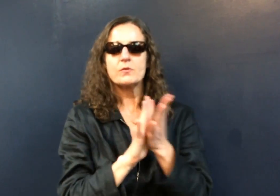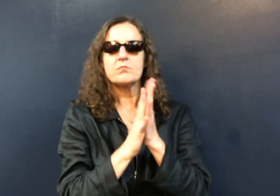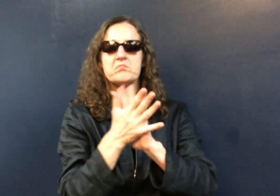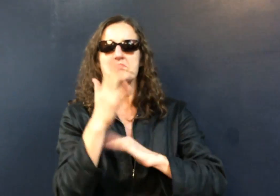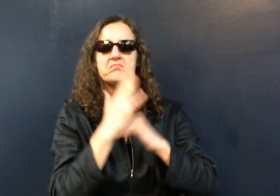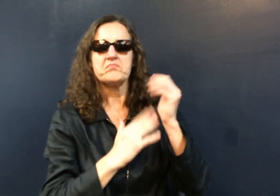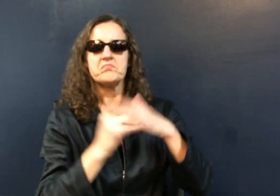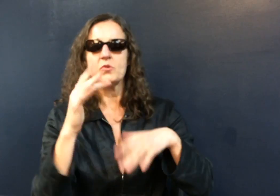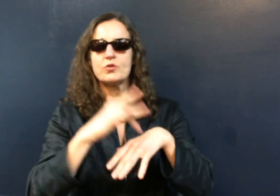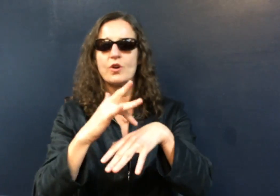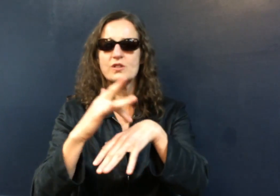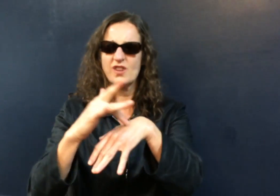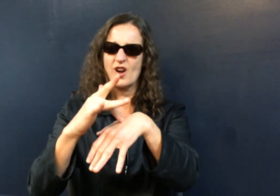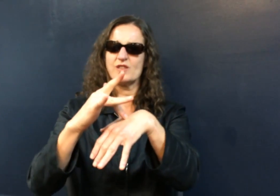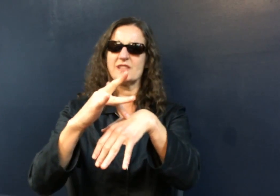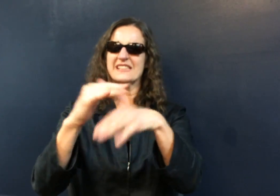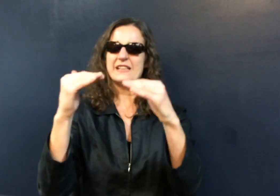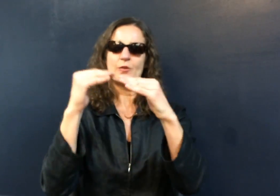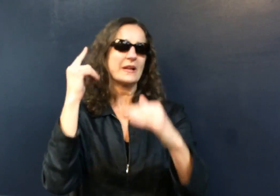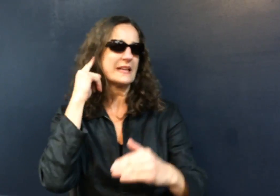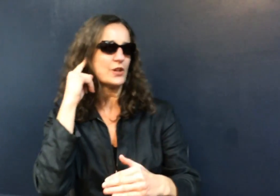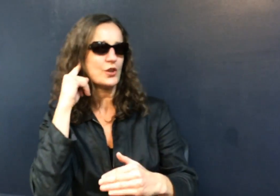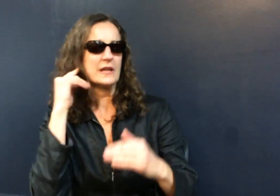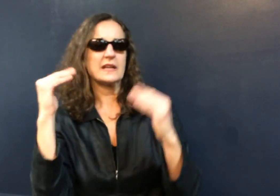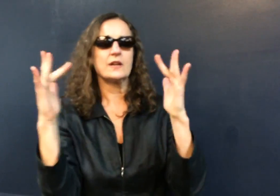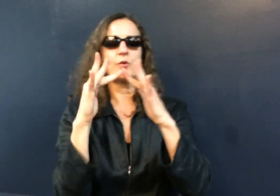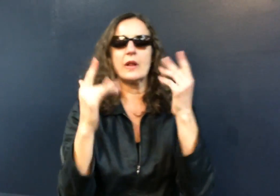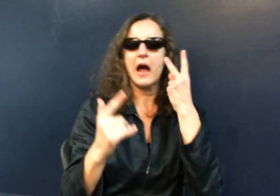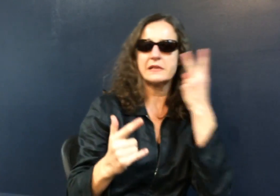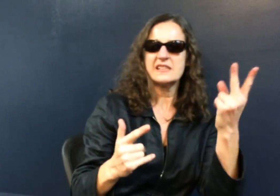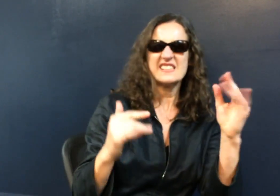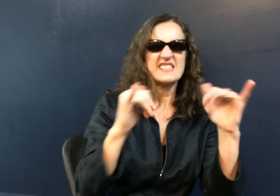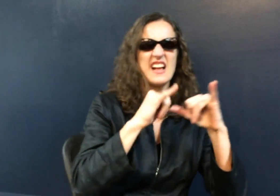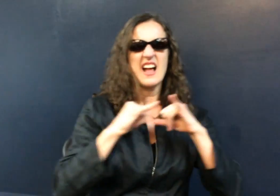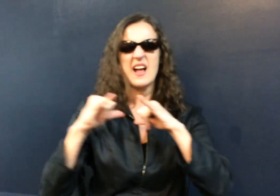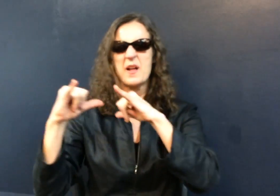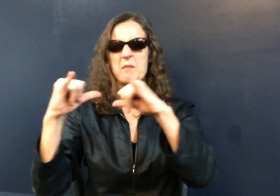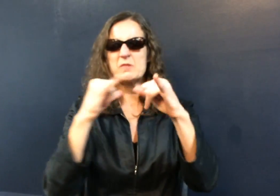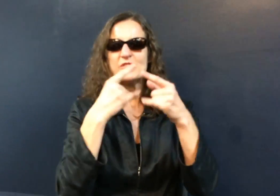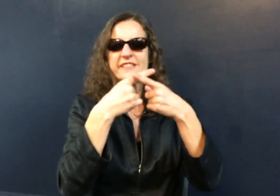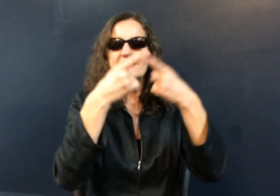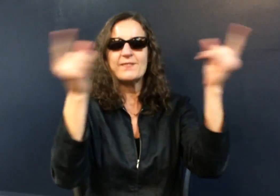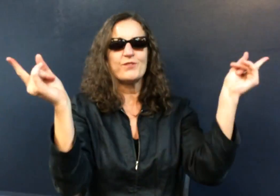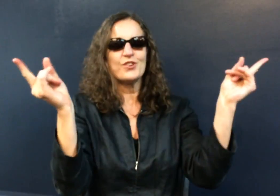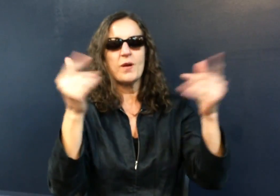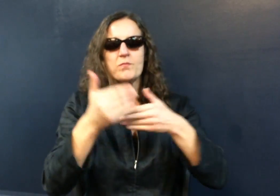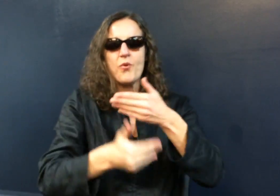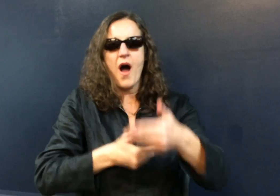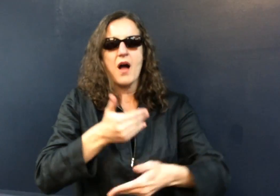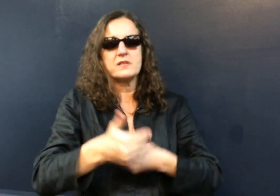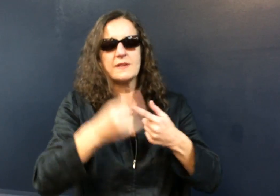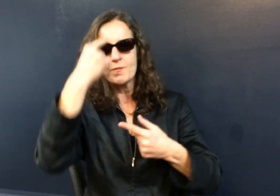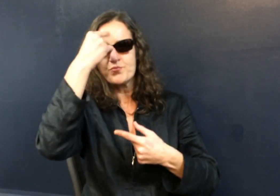have become more accustomed to touch as a way of access to communication, similar to spoken or visual language.